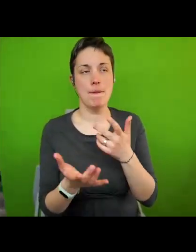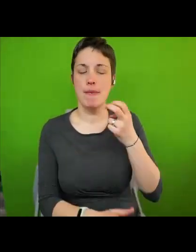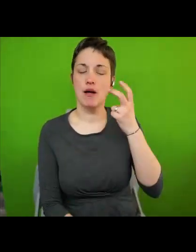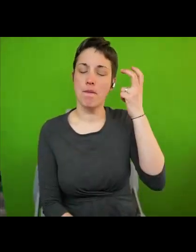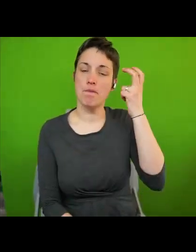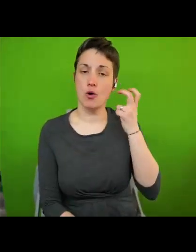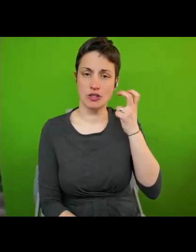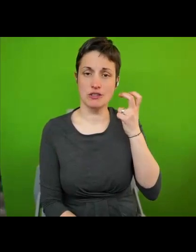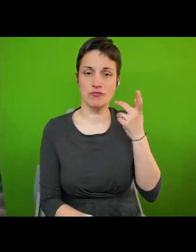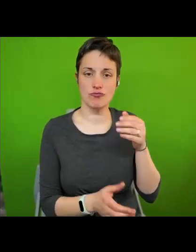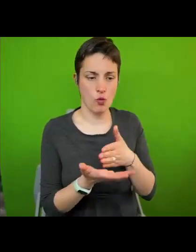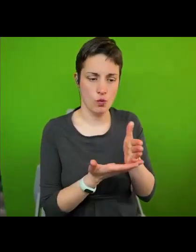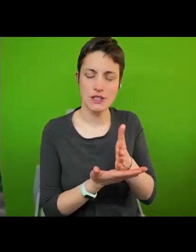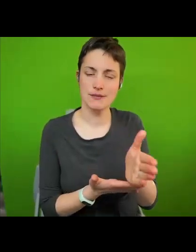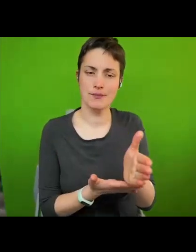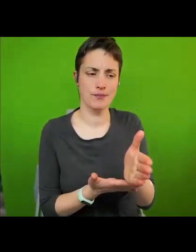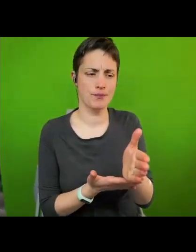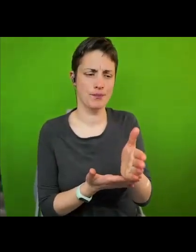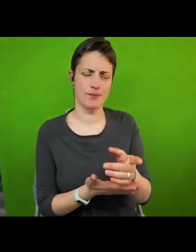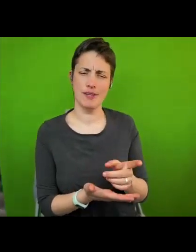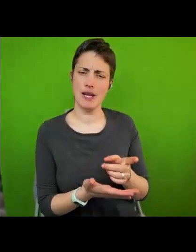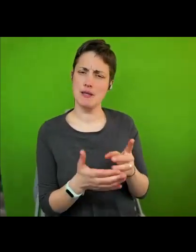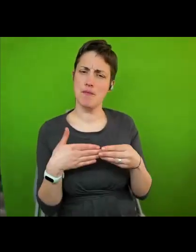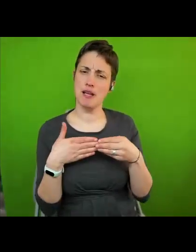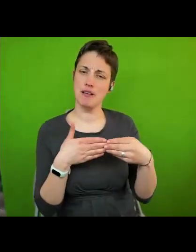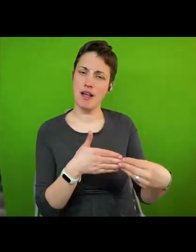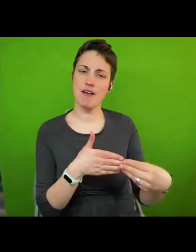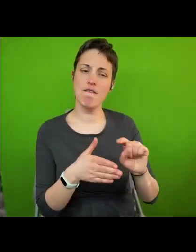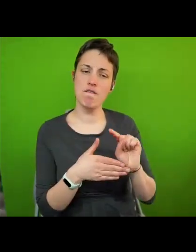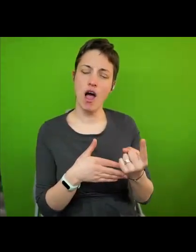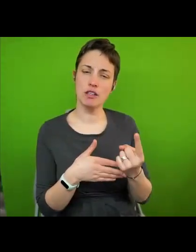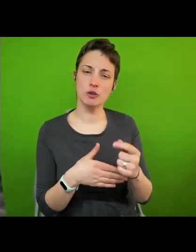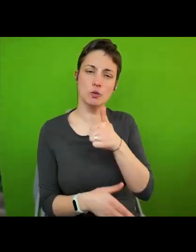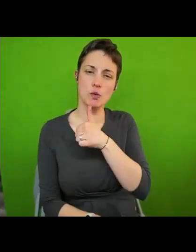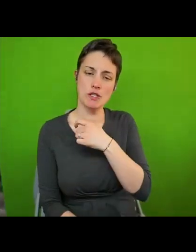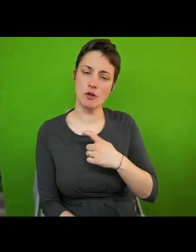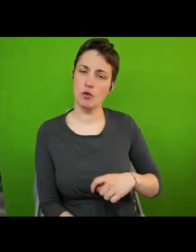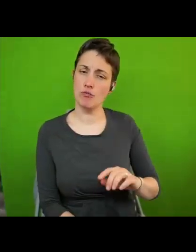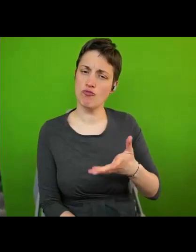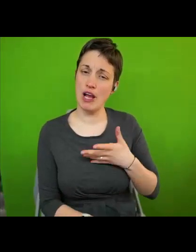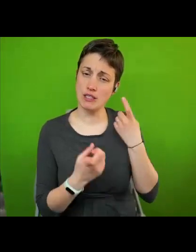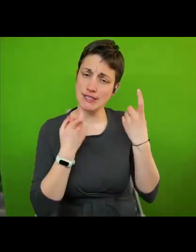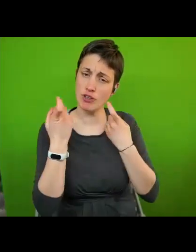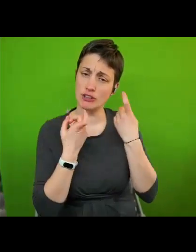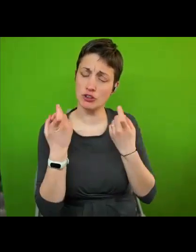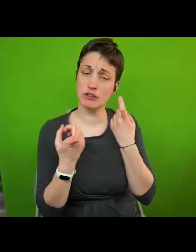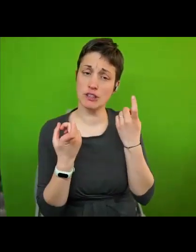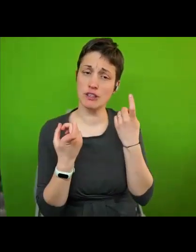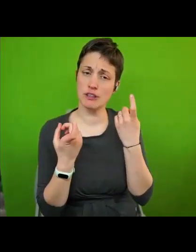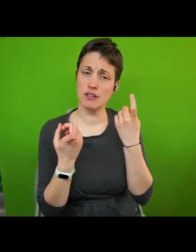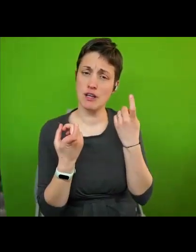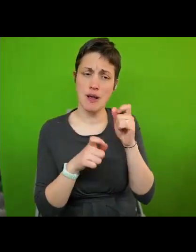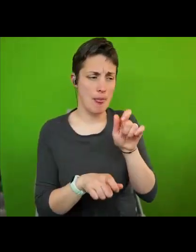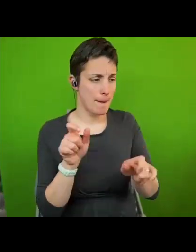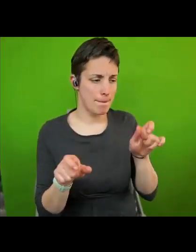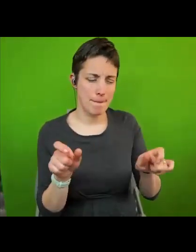is that process guided and is it guided first of all by human rights considerations are the most vulnerable in